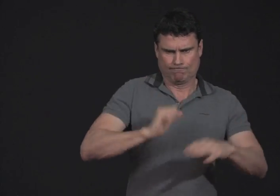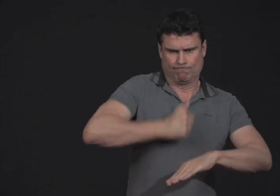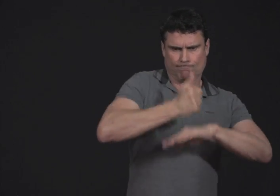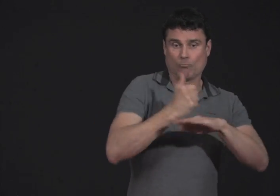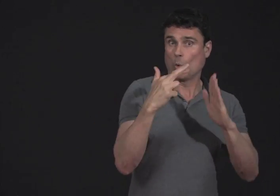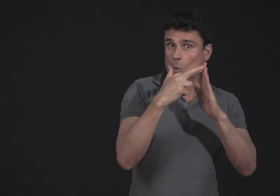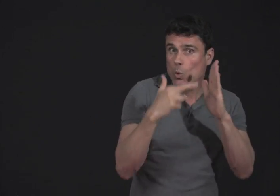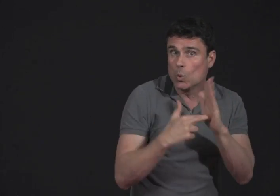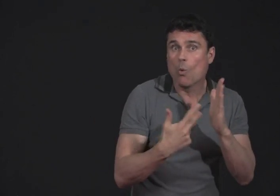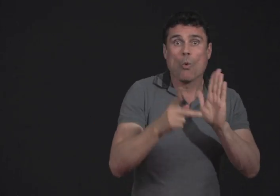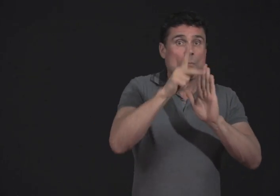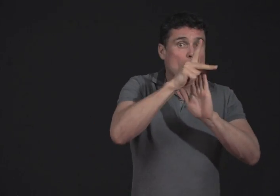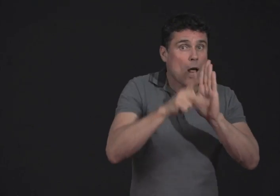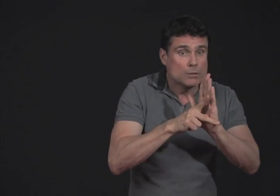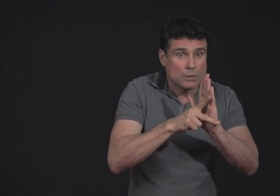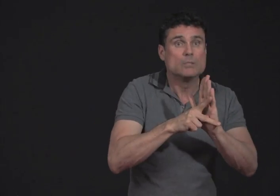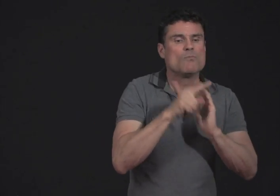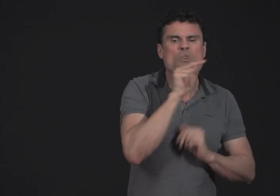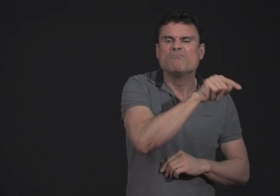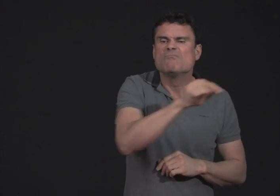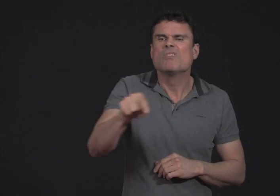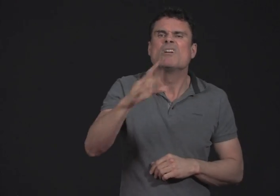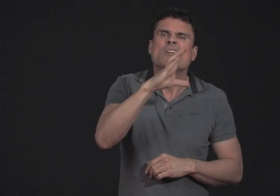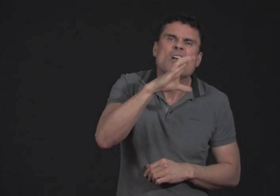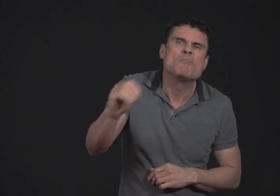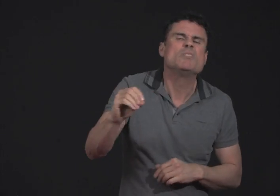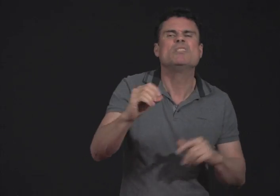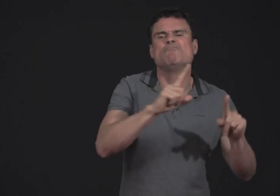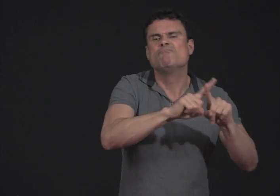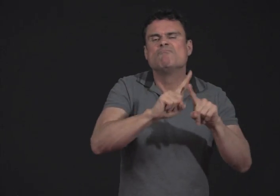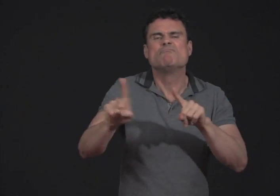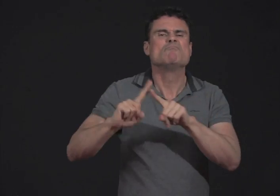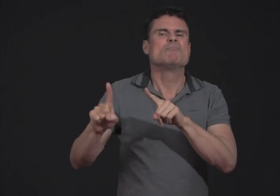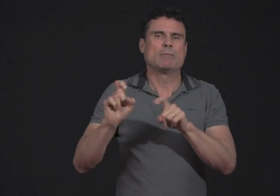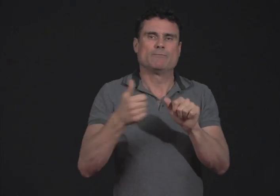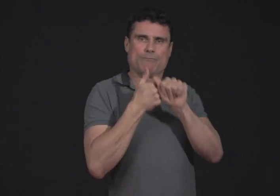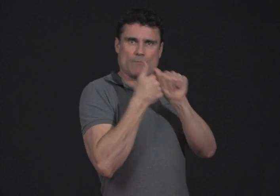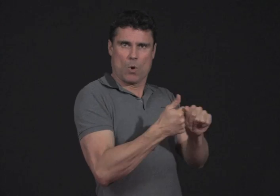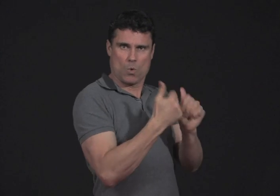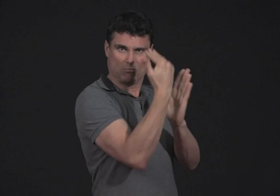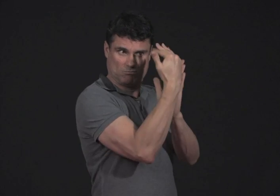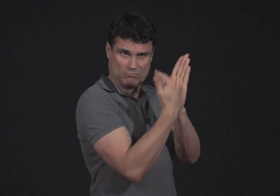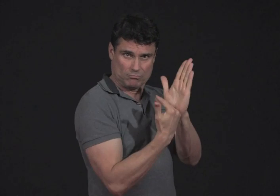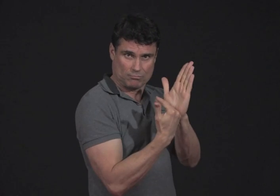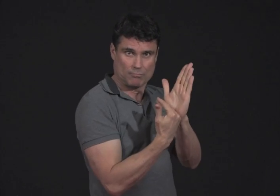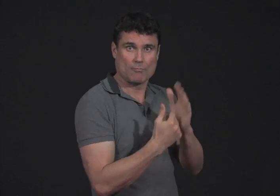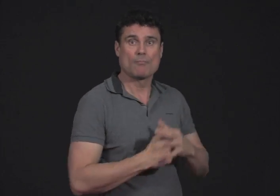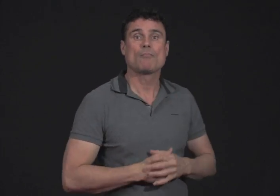They are the ones who look at the rules and policies that are being made and make sure that they are following the mandates of the Canadian government.